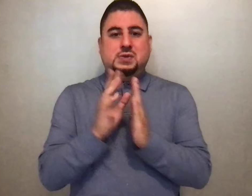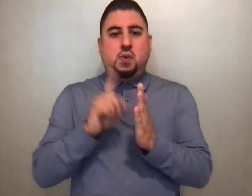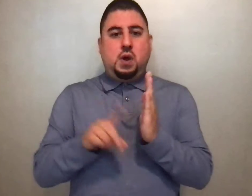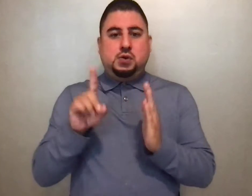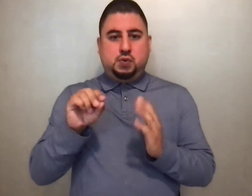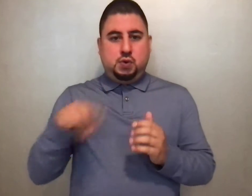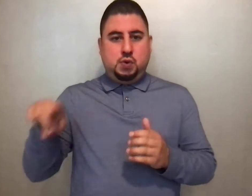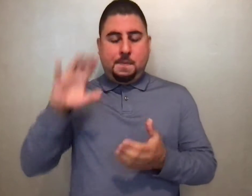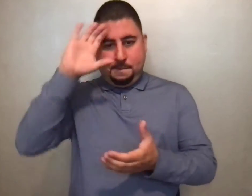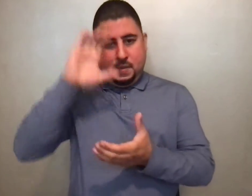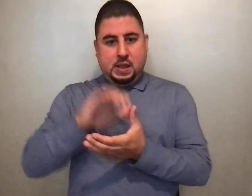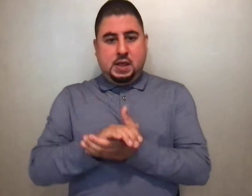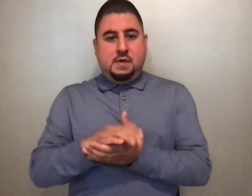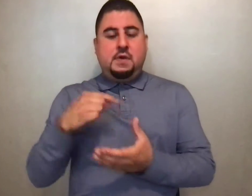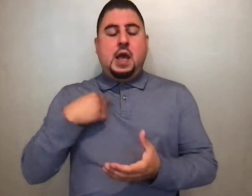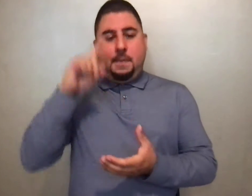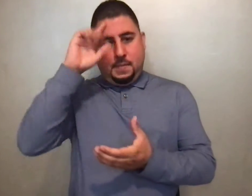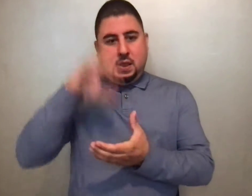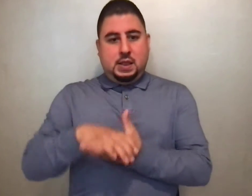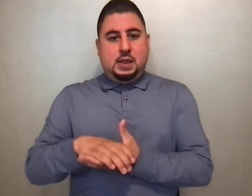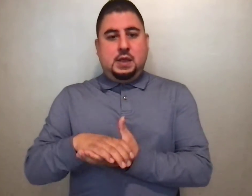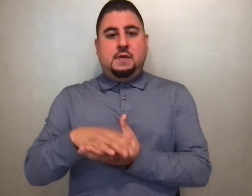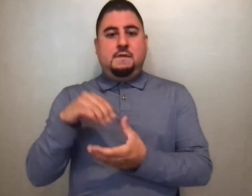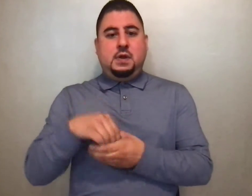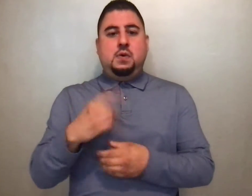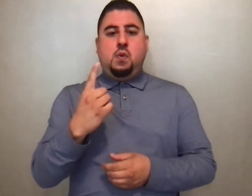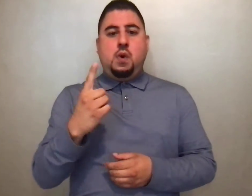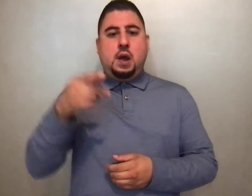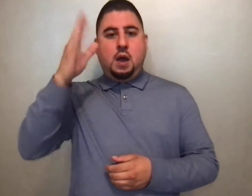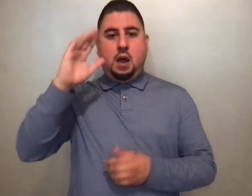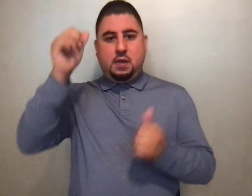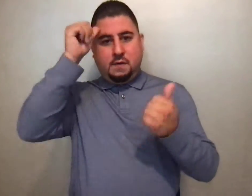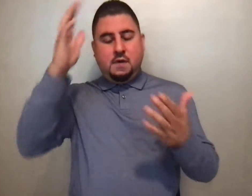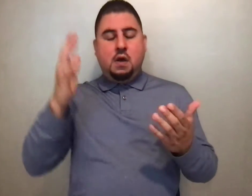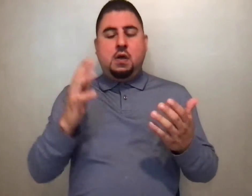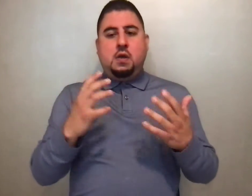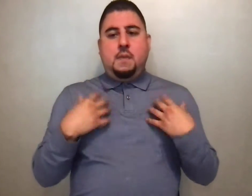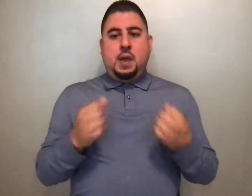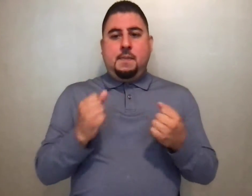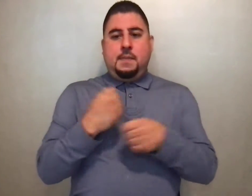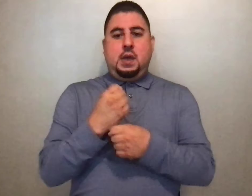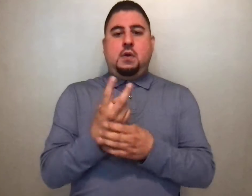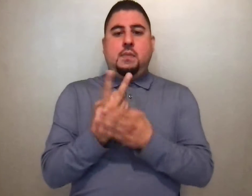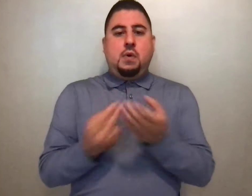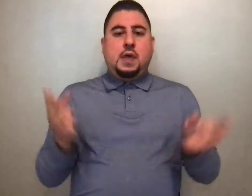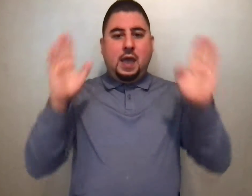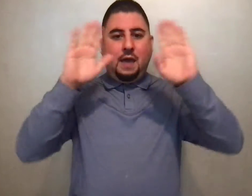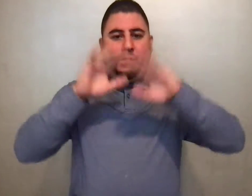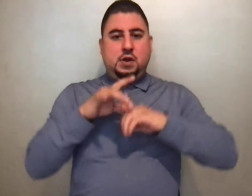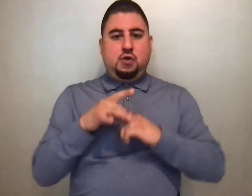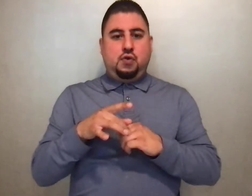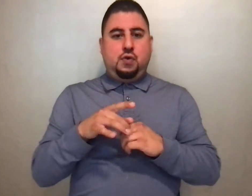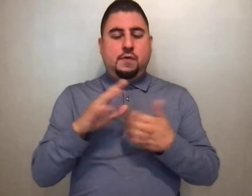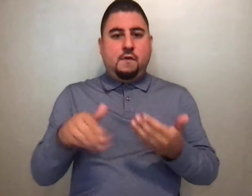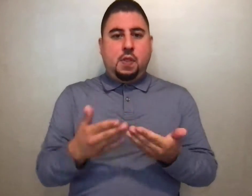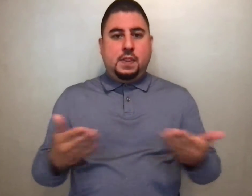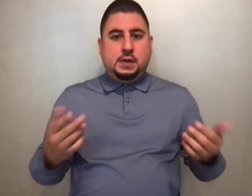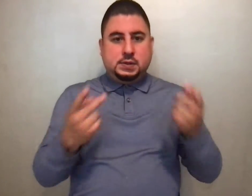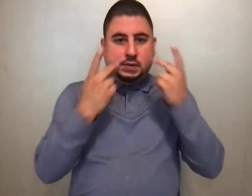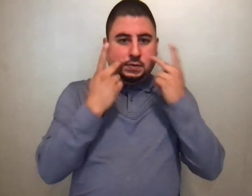believe? I believe in one God, the Father Almighty, maker of heaven and earth, of all things visible